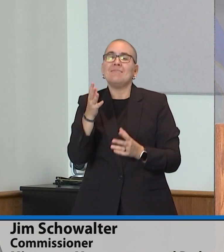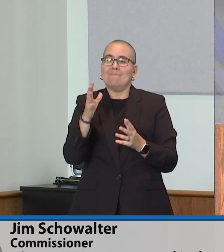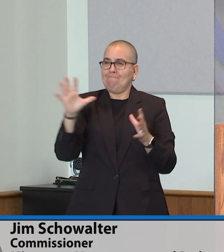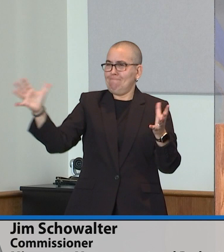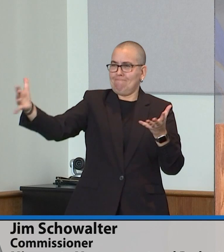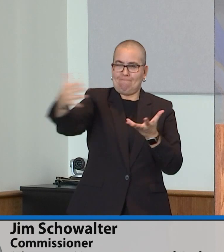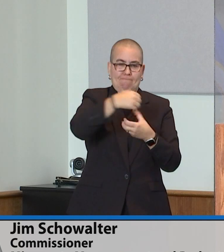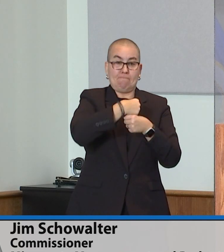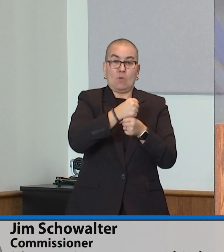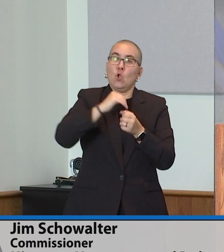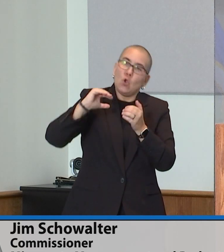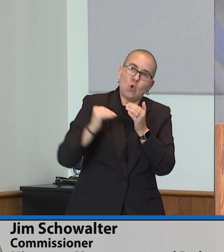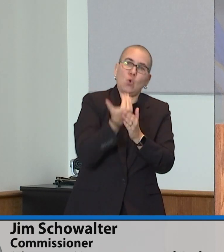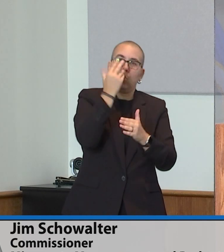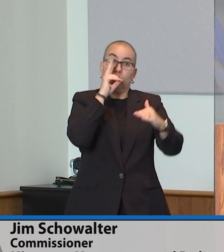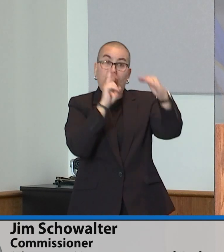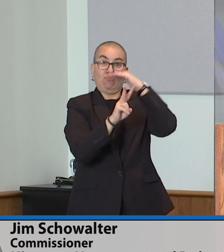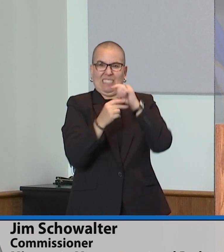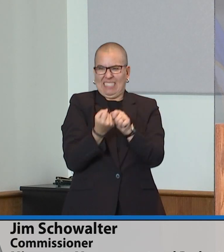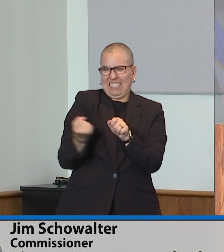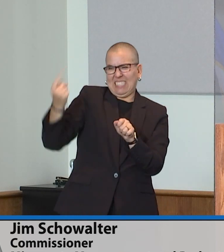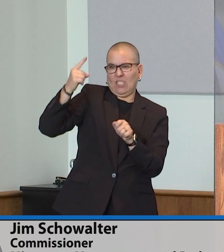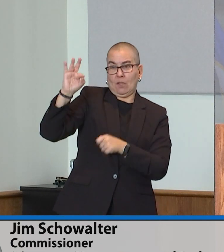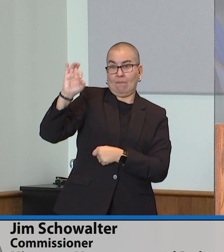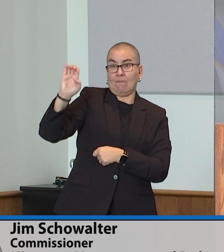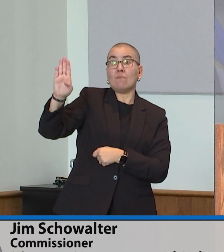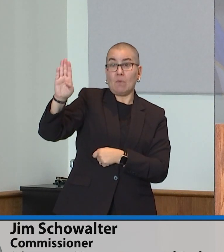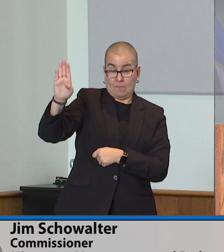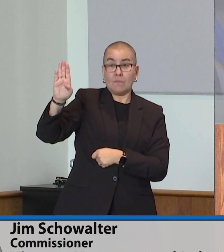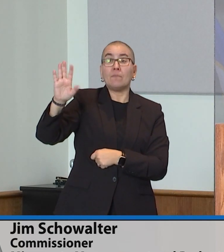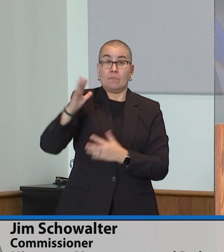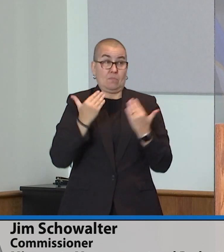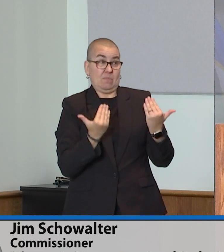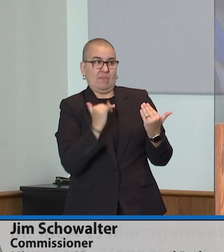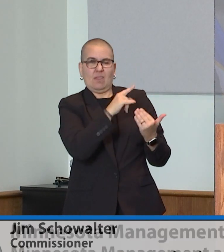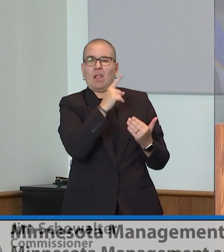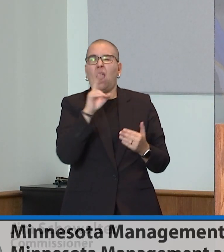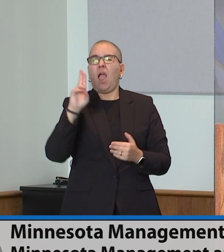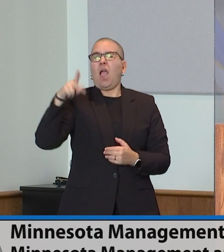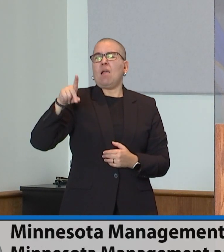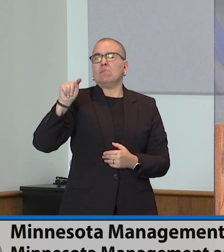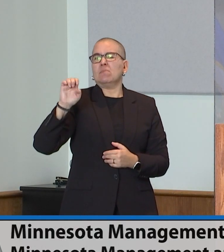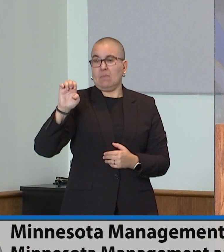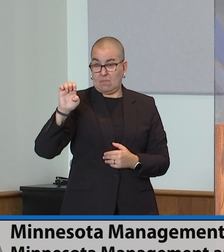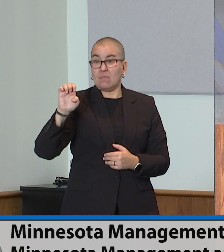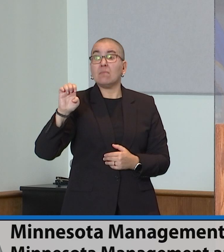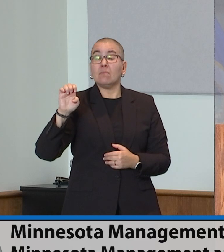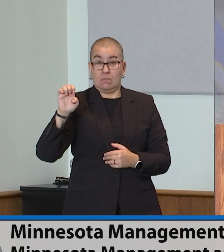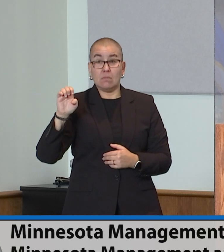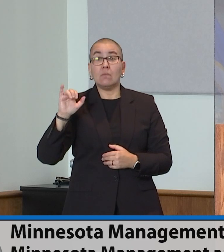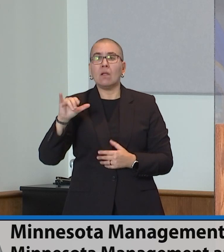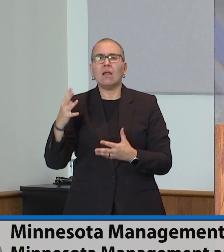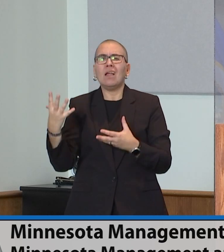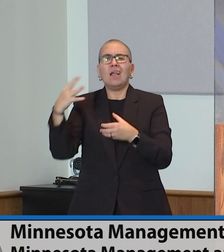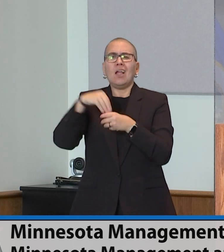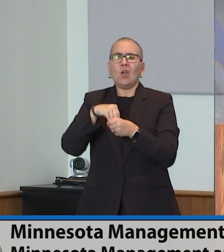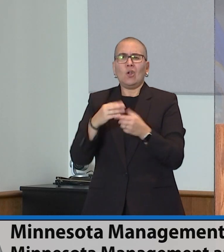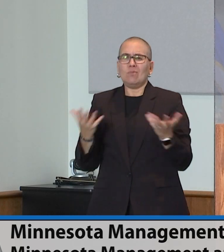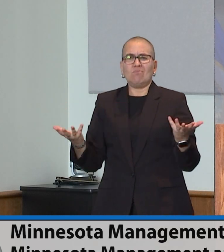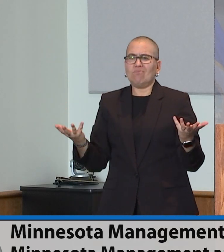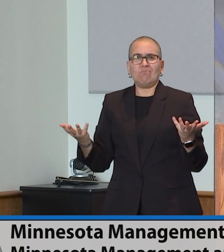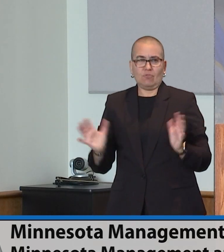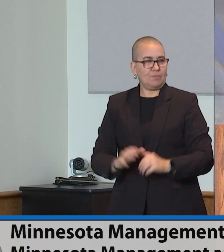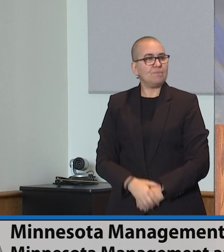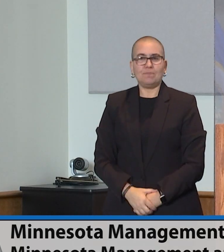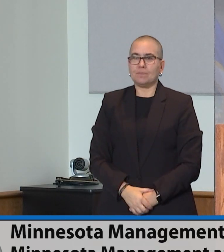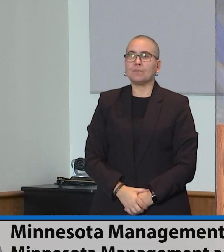continue to have up-to-date information to aid in their decision-making this session. And that concludes our presentation today. At this